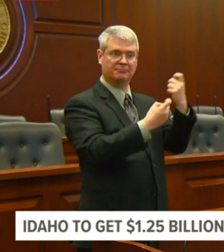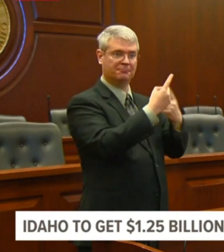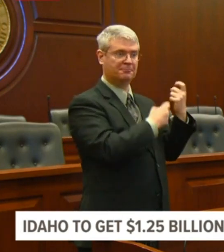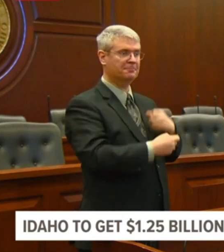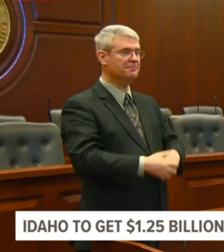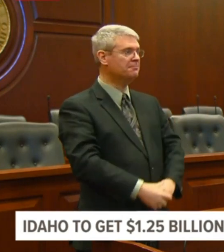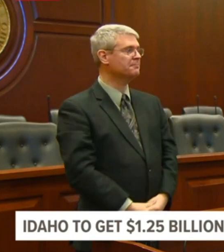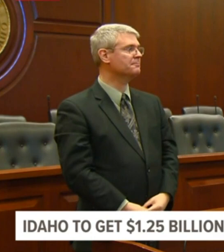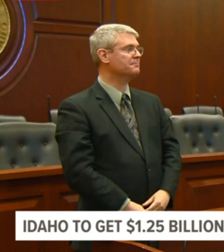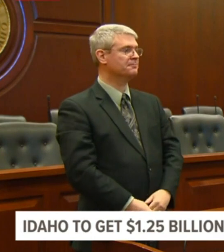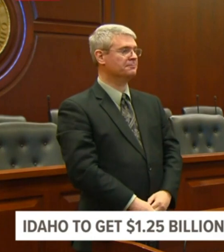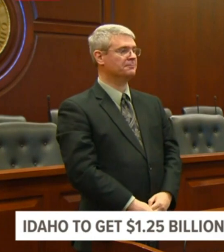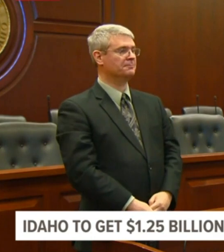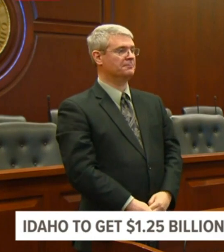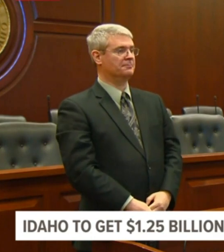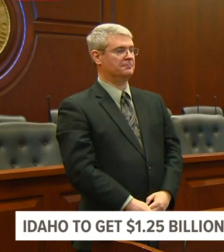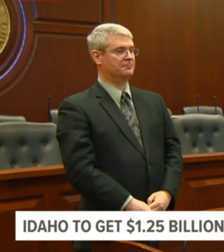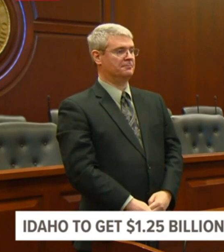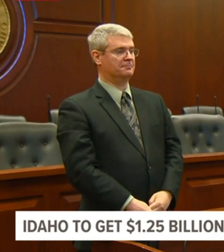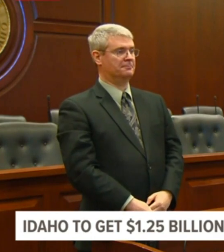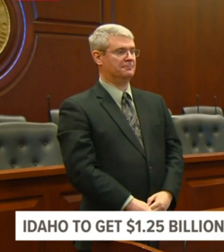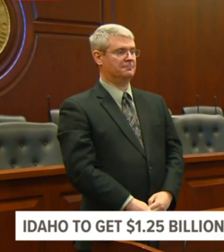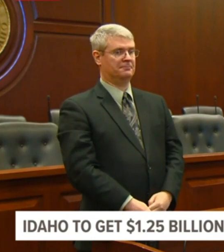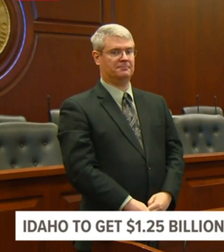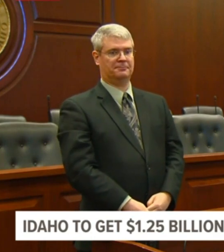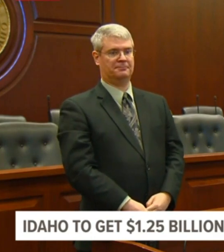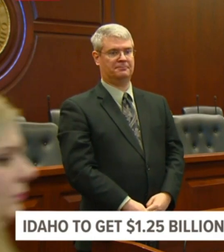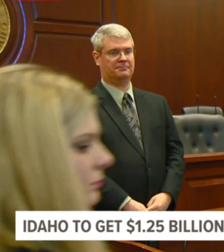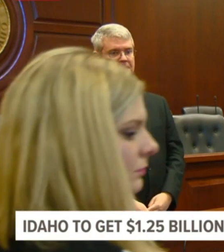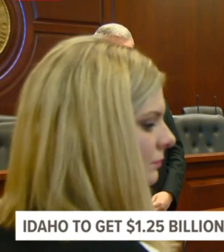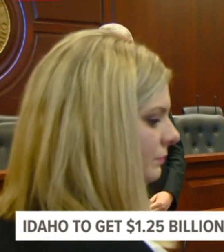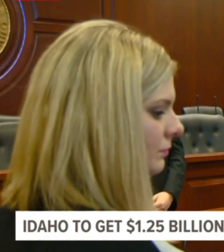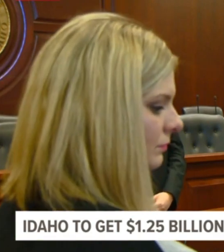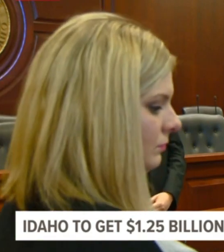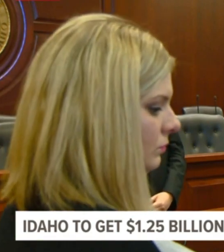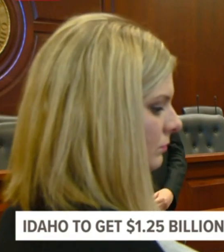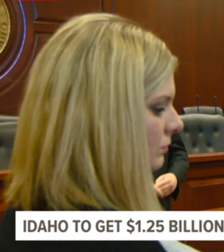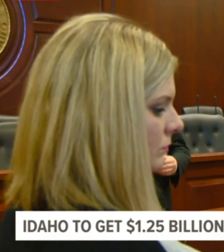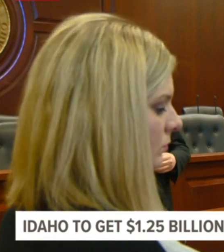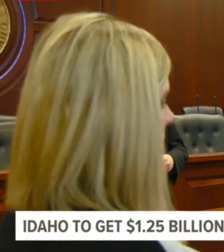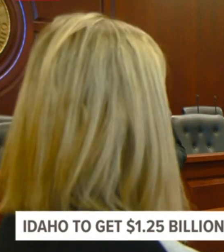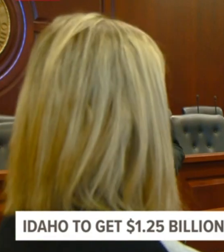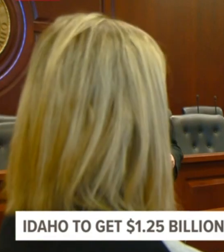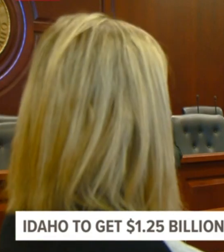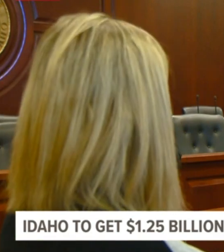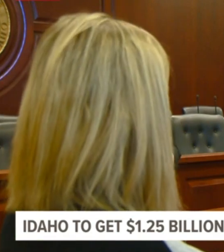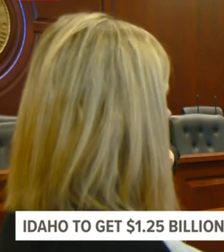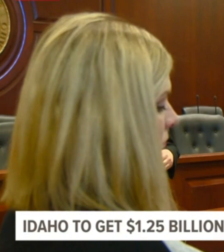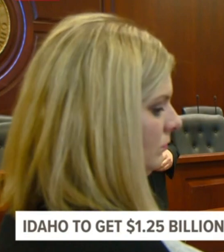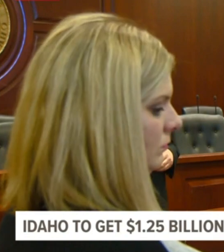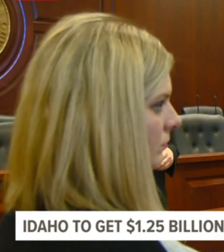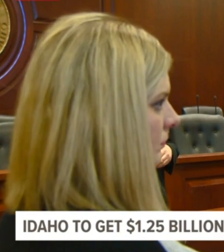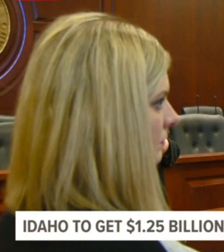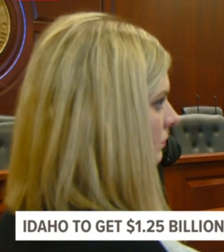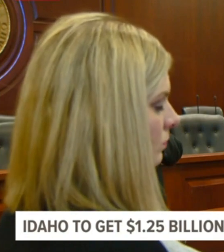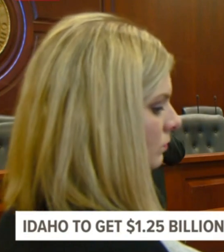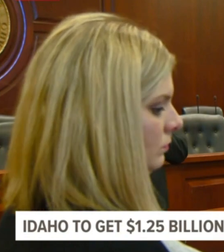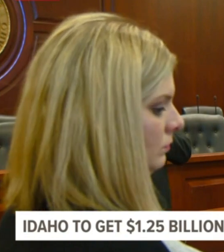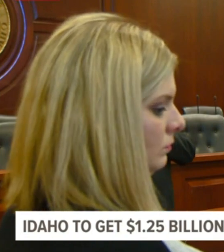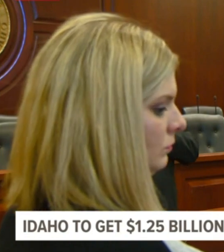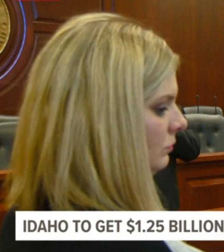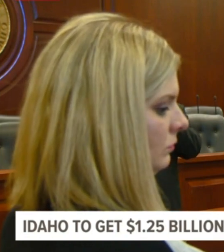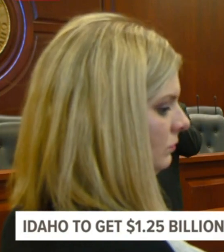Okay. Yes. How soon is the small business and unemployment